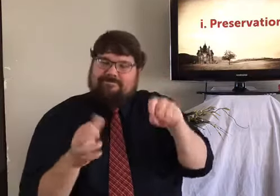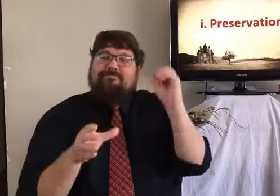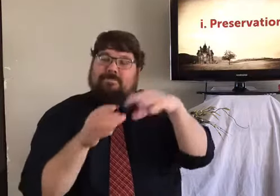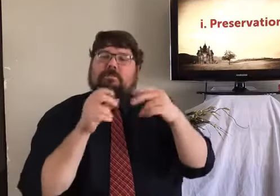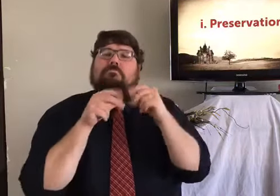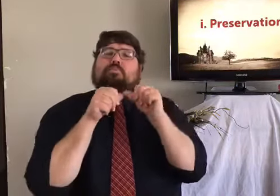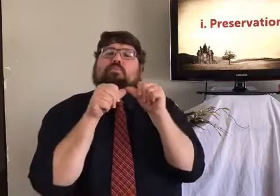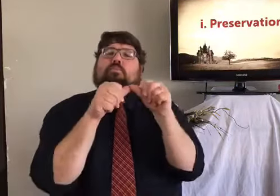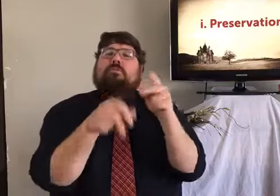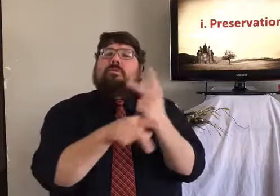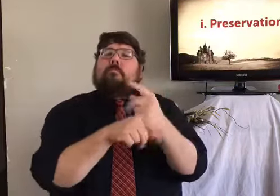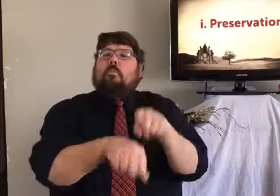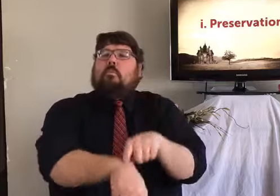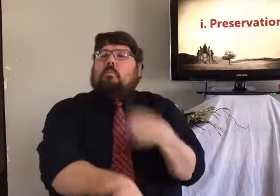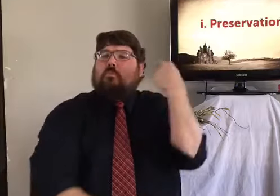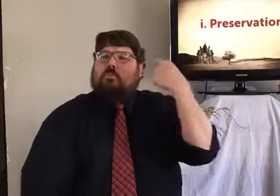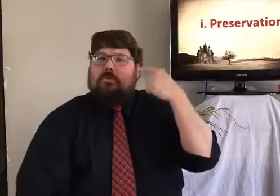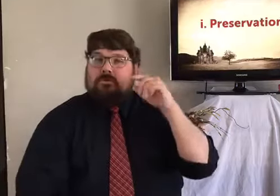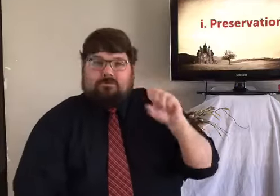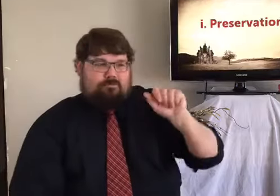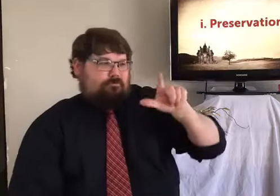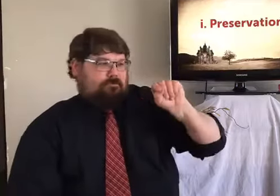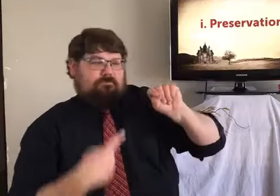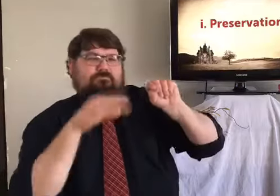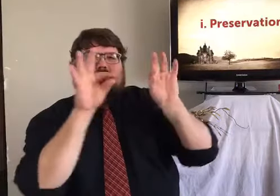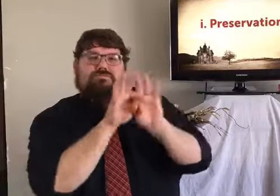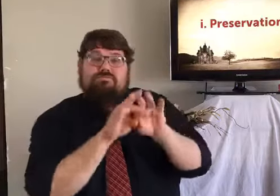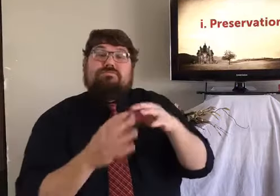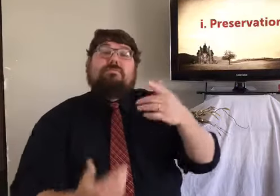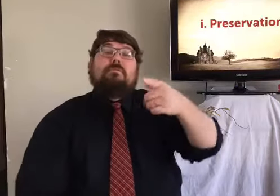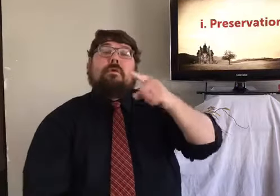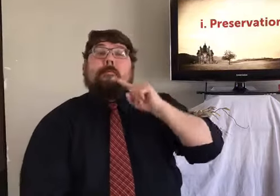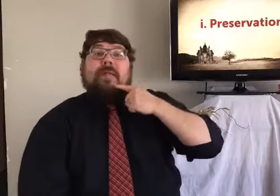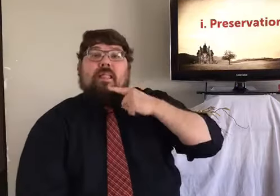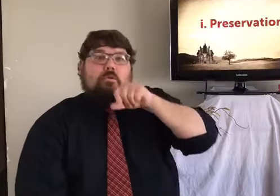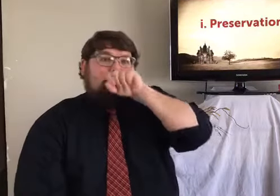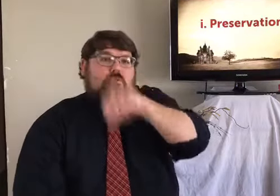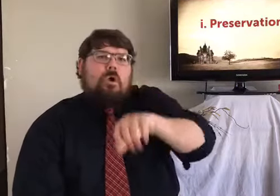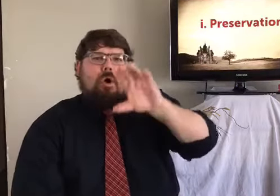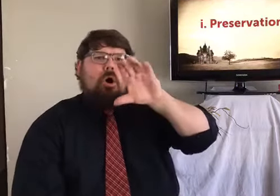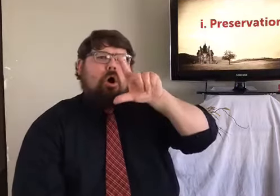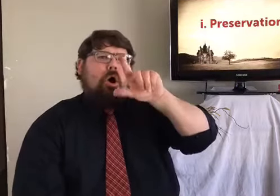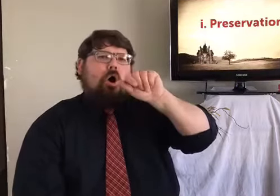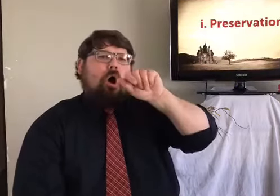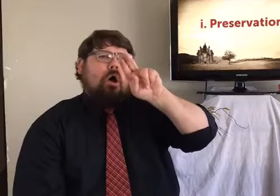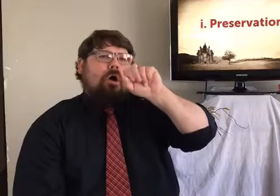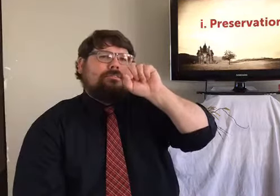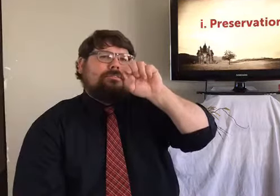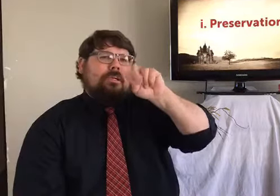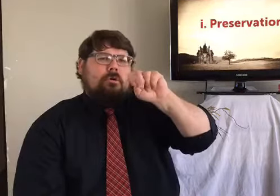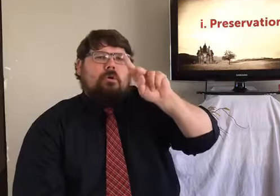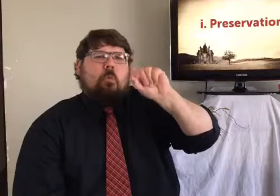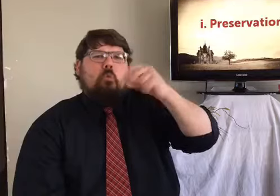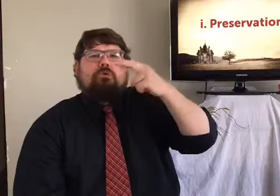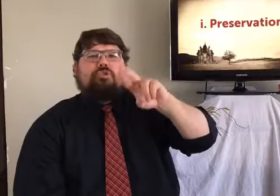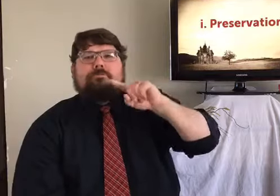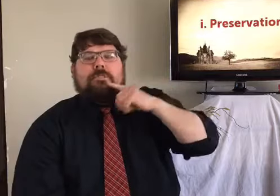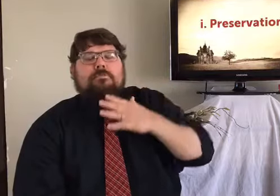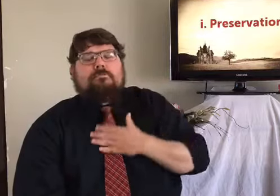out, the food can ruin. It helps the food to stay and last longer. It's very important. Who